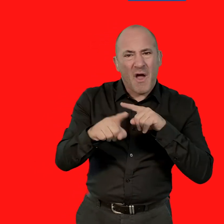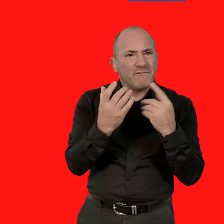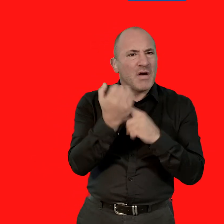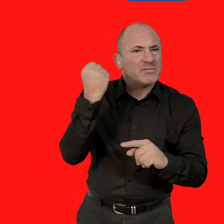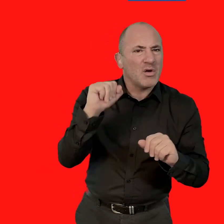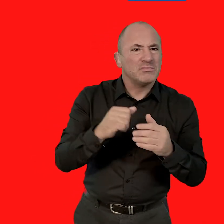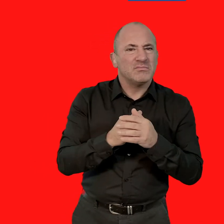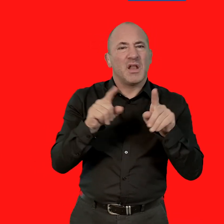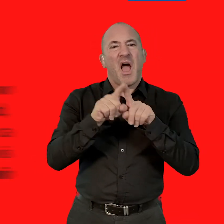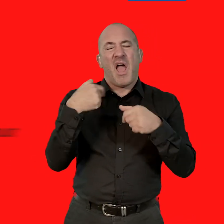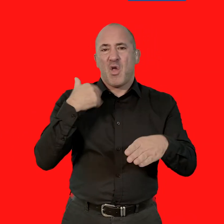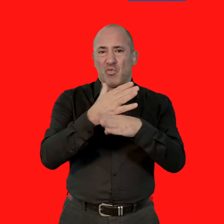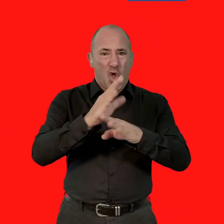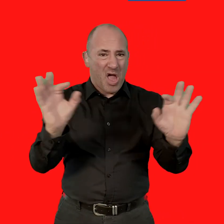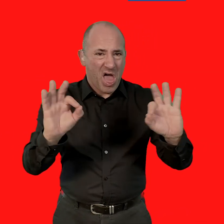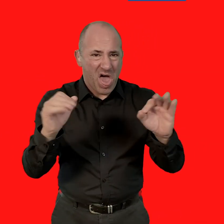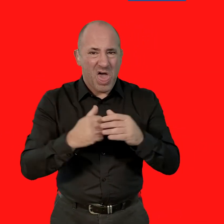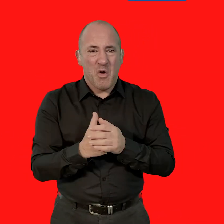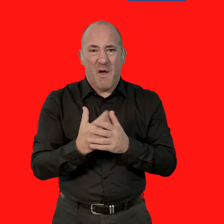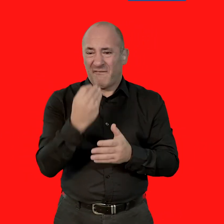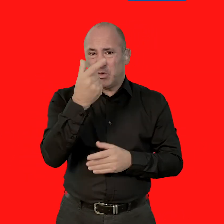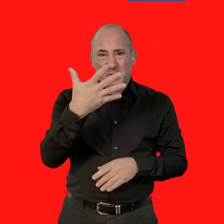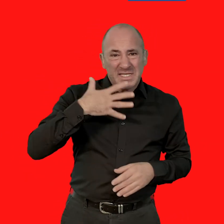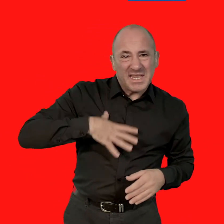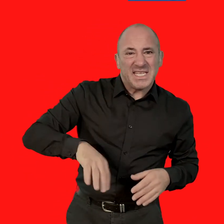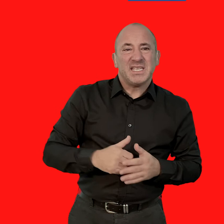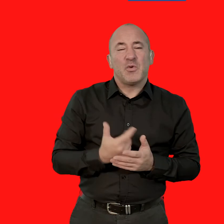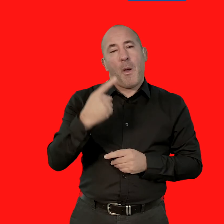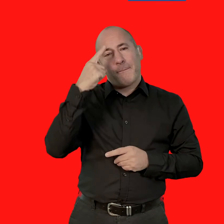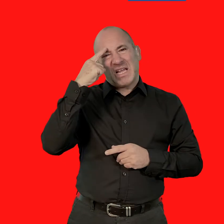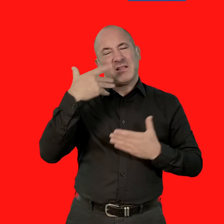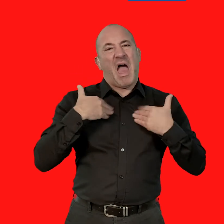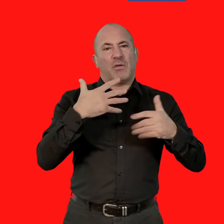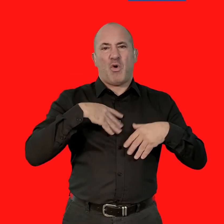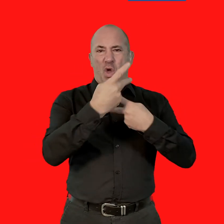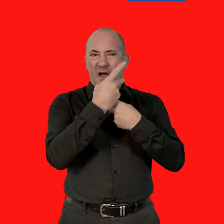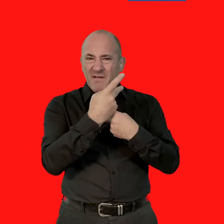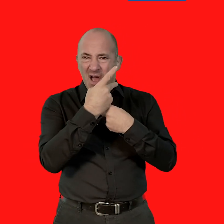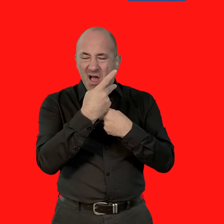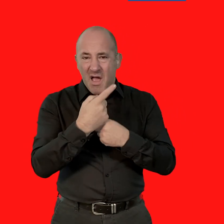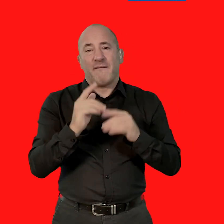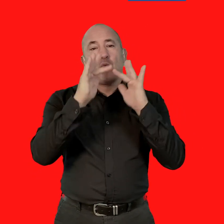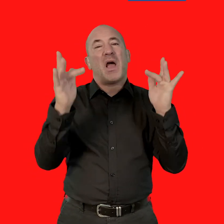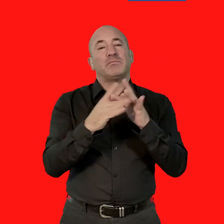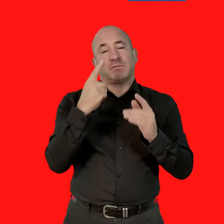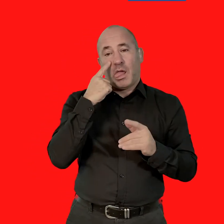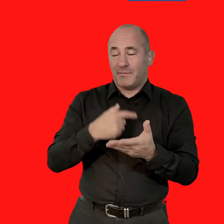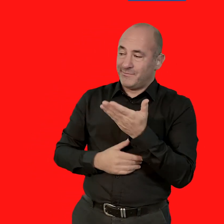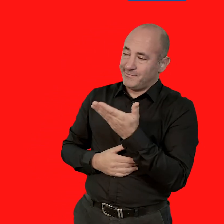can get. For example, if you're out of work, need to get food or want to take care of your mental health, visit